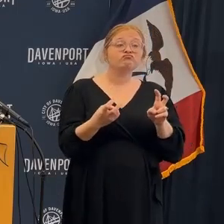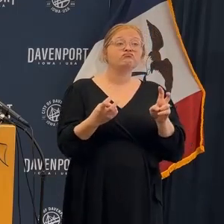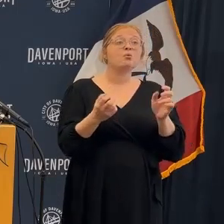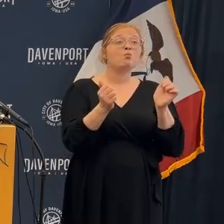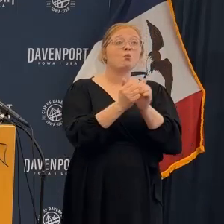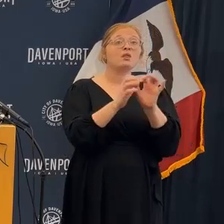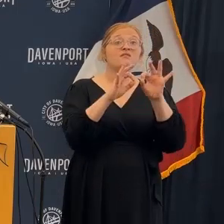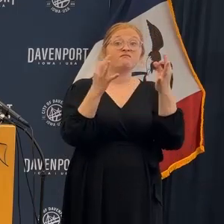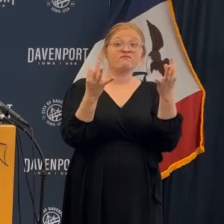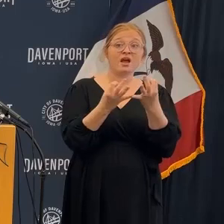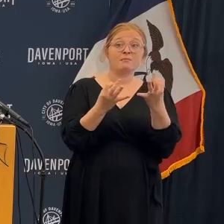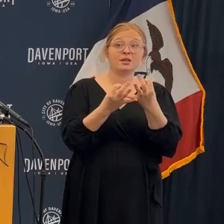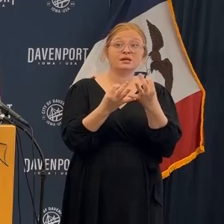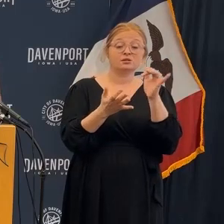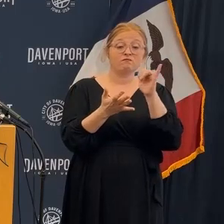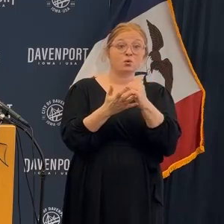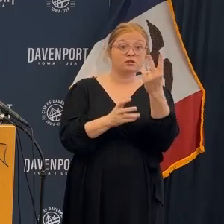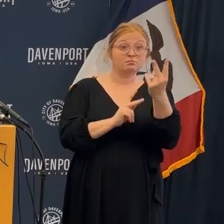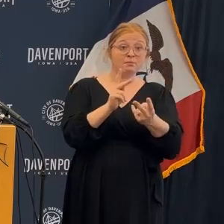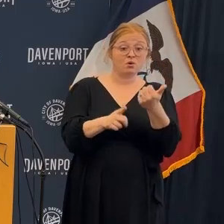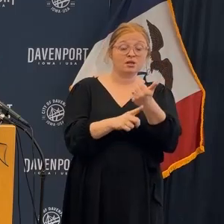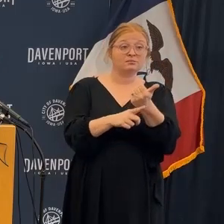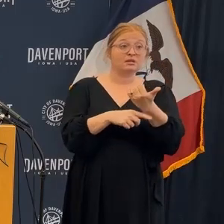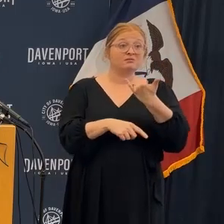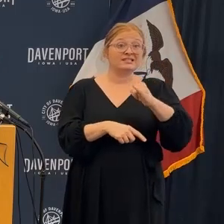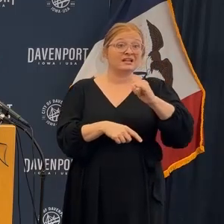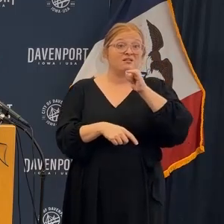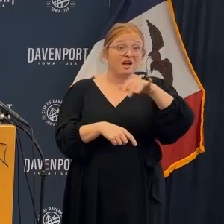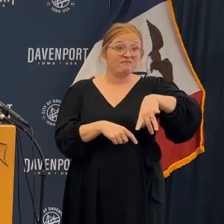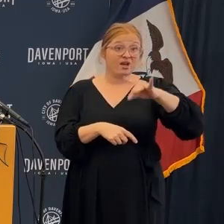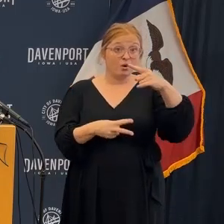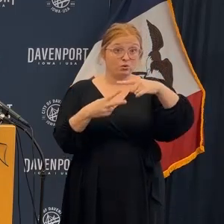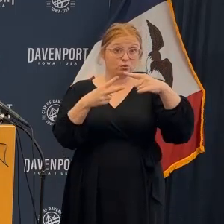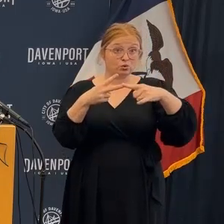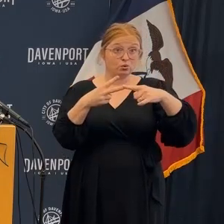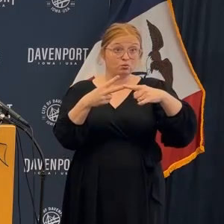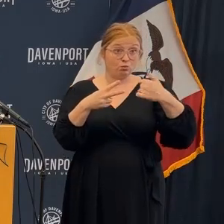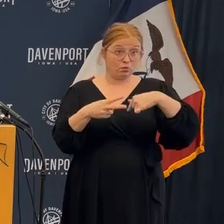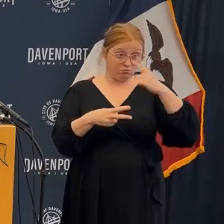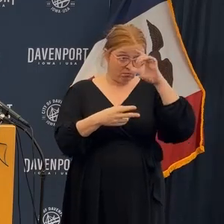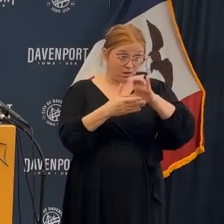unaccounted for folks that we believe might be in the building.